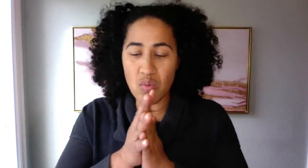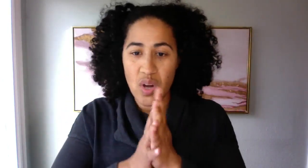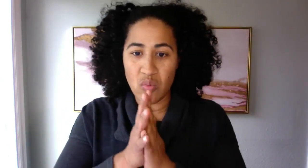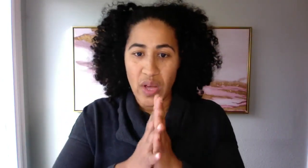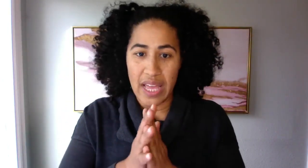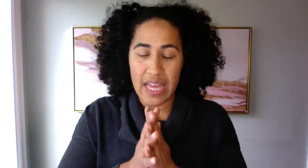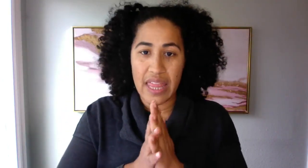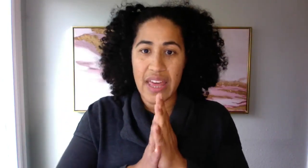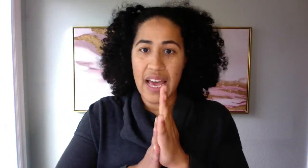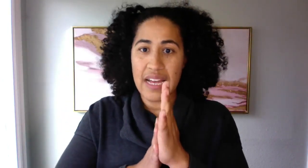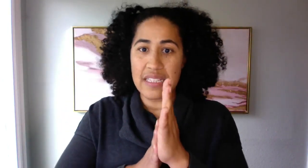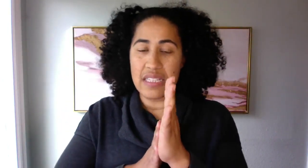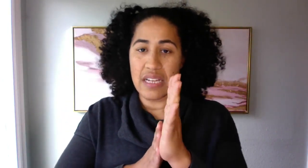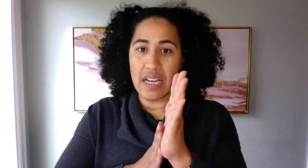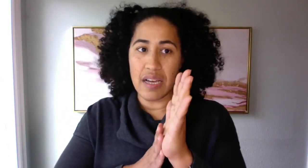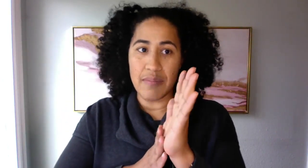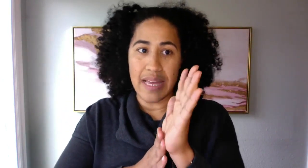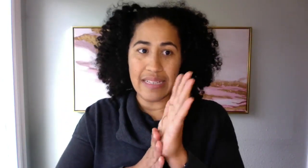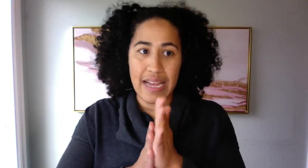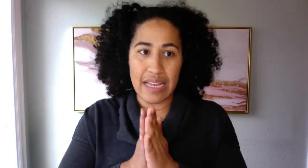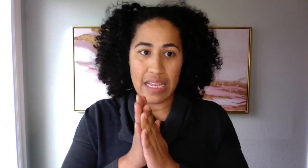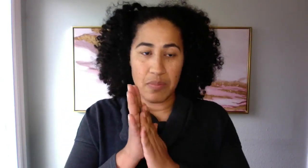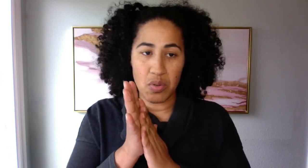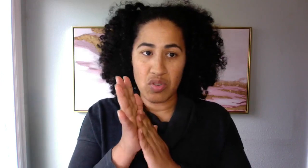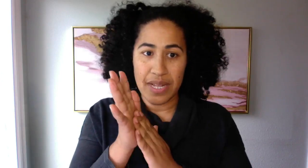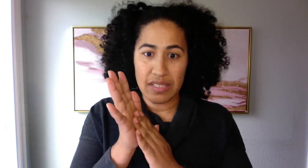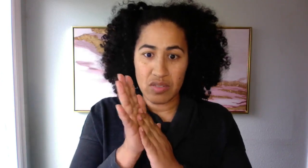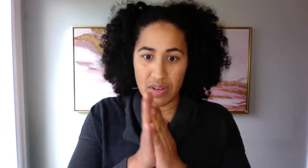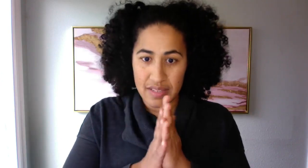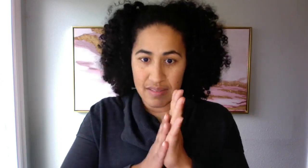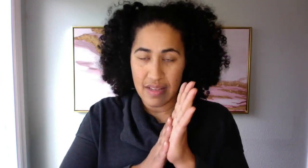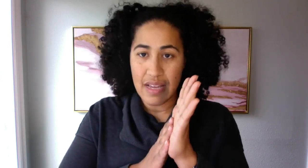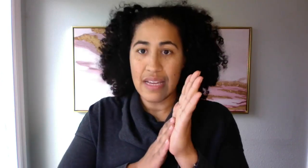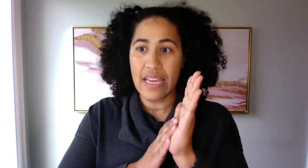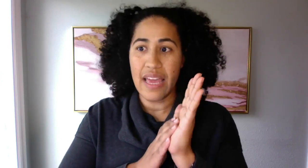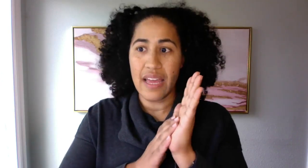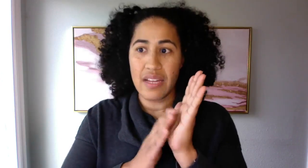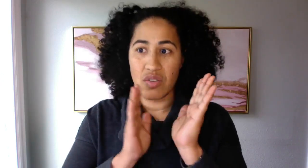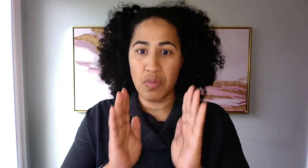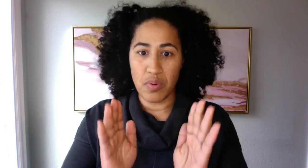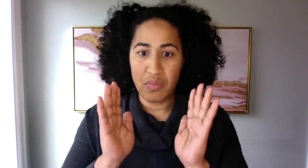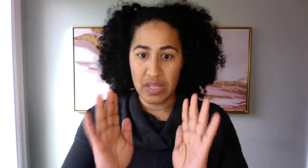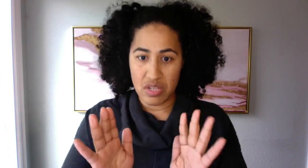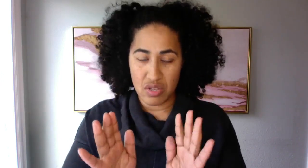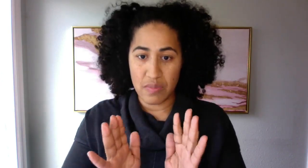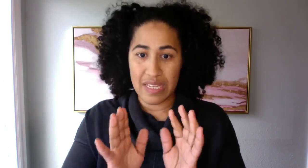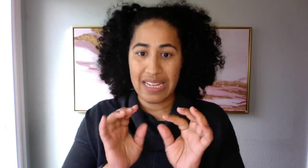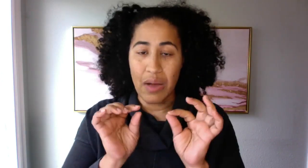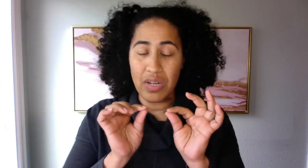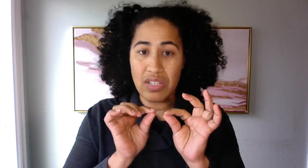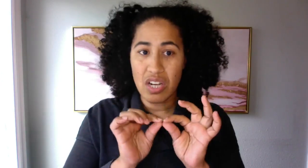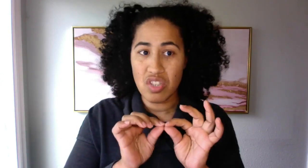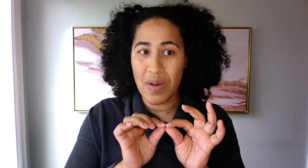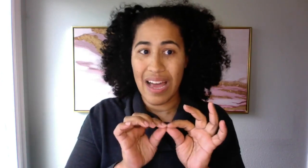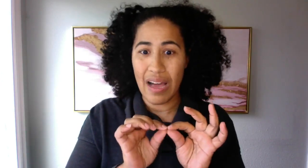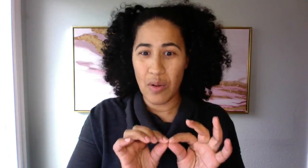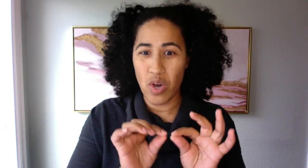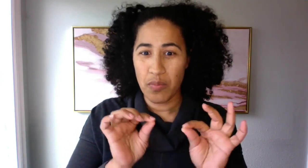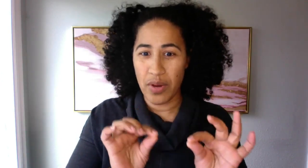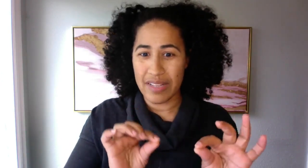one way that anxiety and post-traumatic stress can cripple relationships. And I want to talk to you about what brains